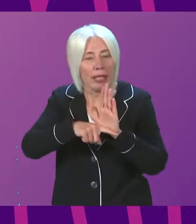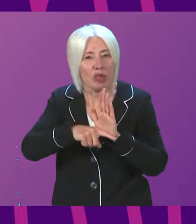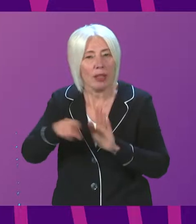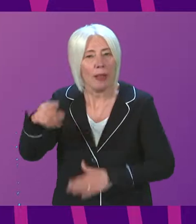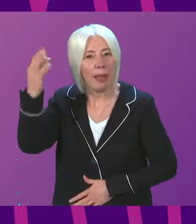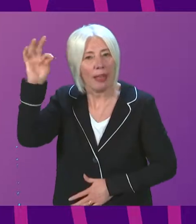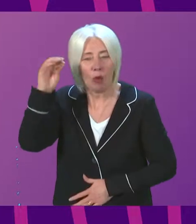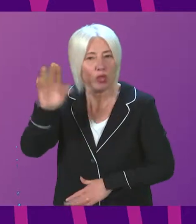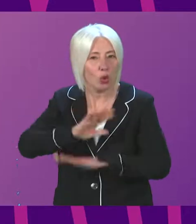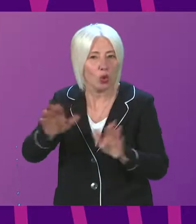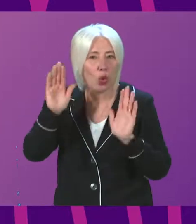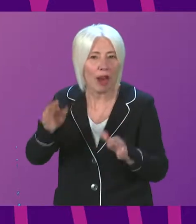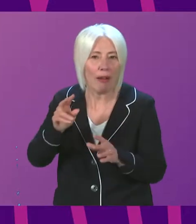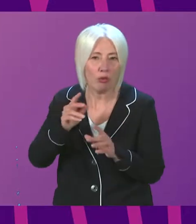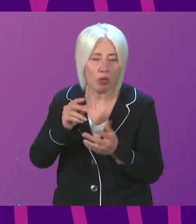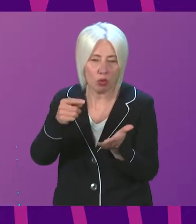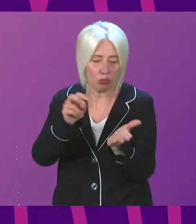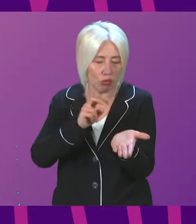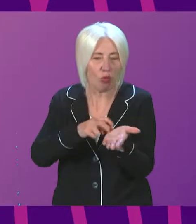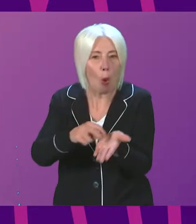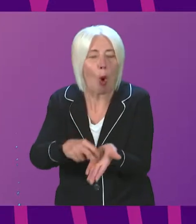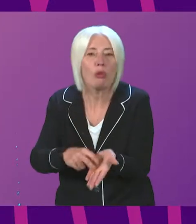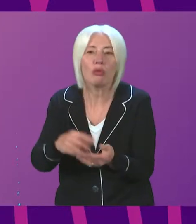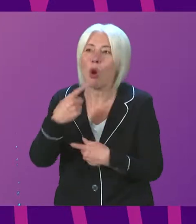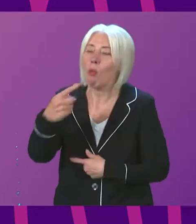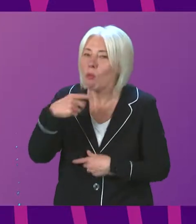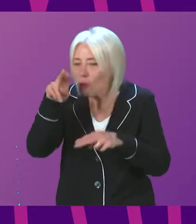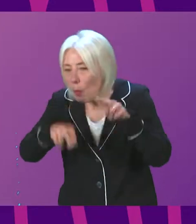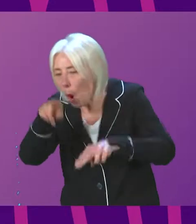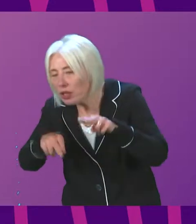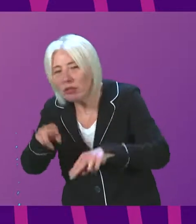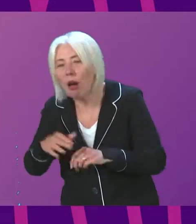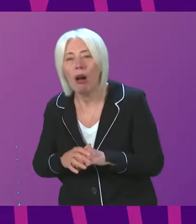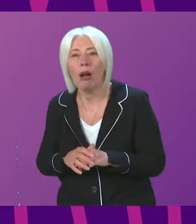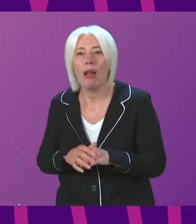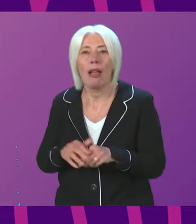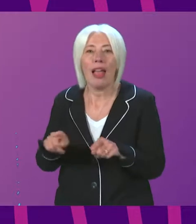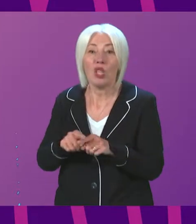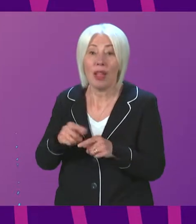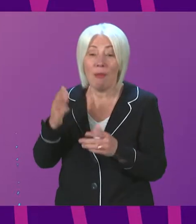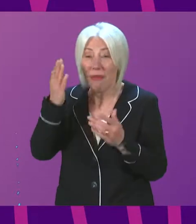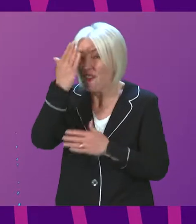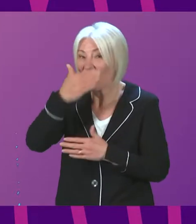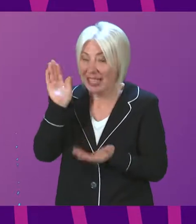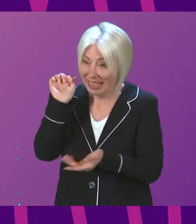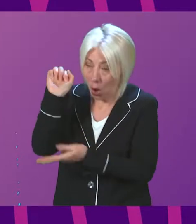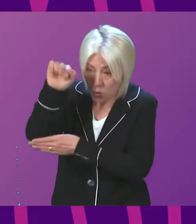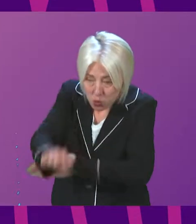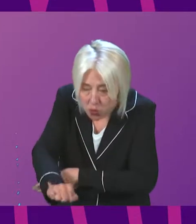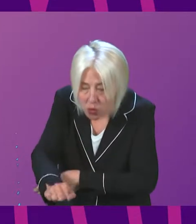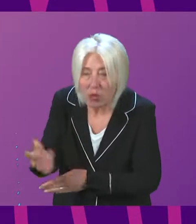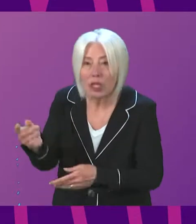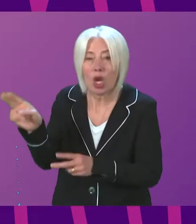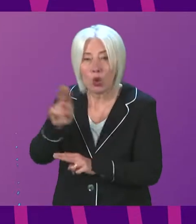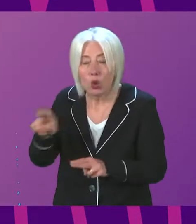authorities to report or monitor restraint no statutory training even when the restraint involves face down restraint of young children in